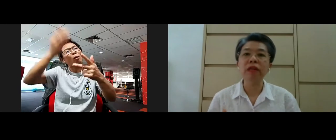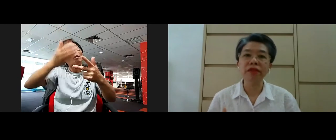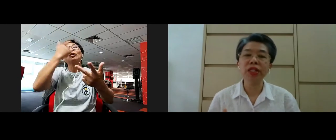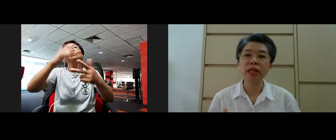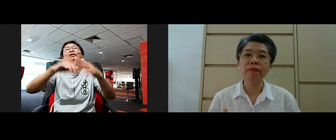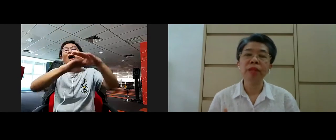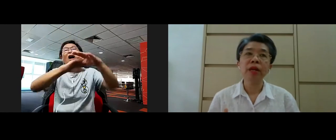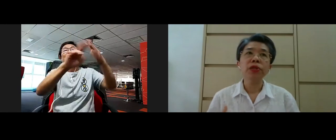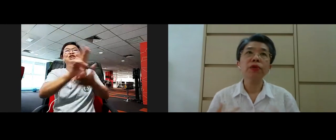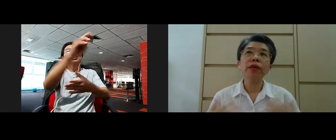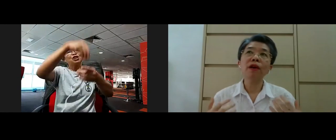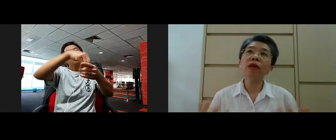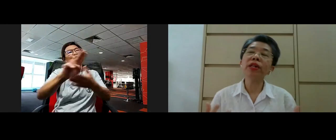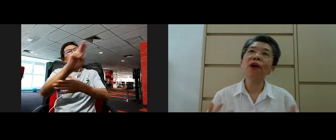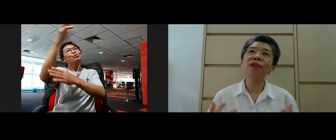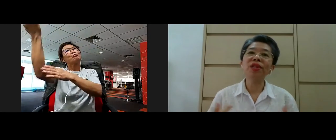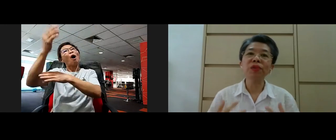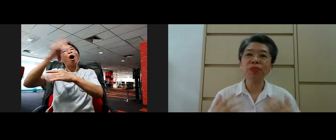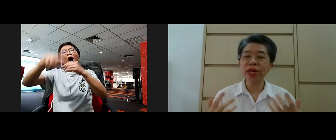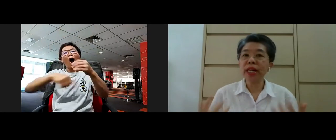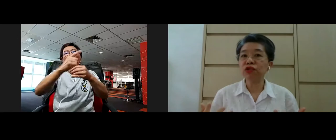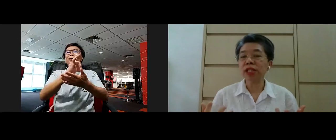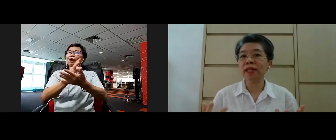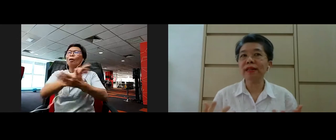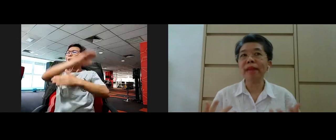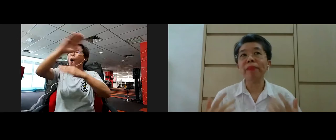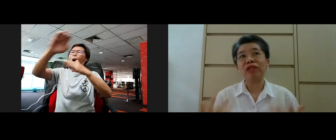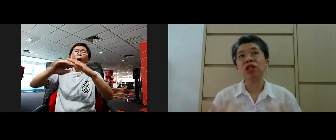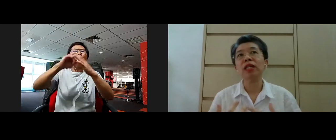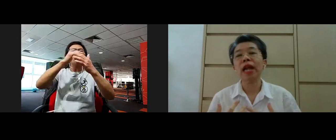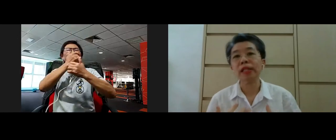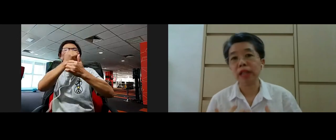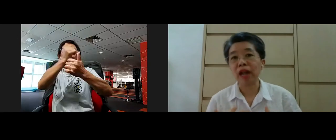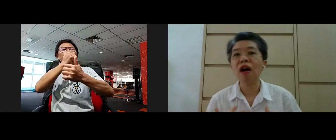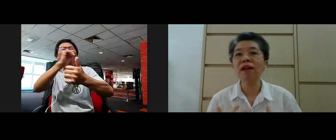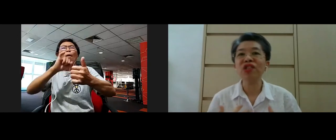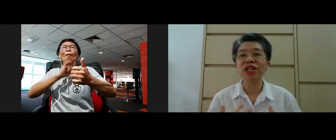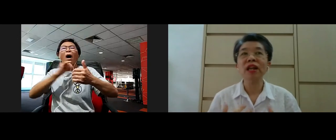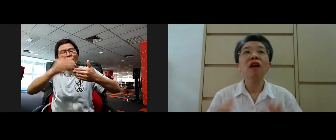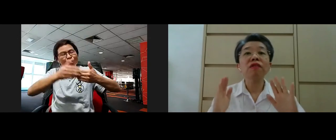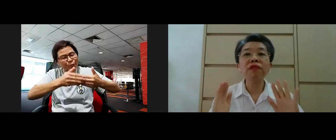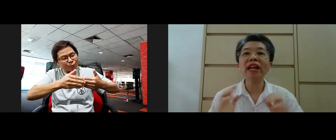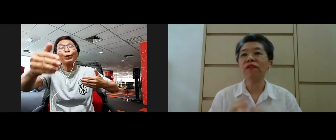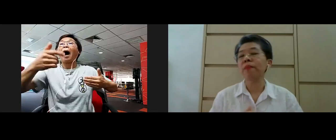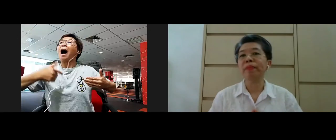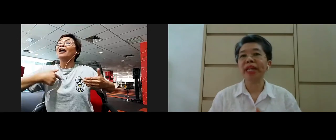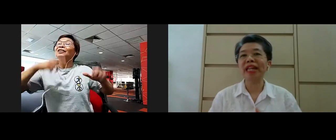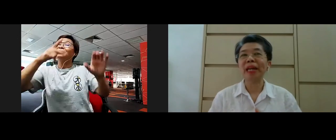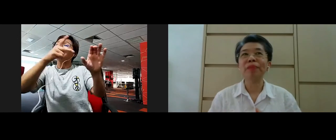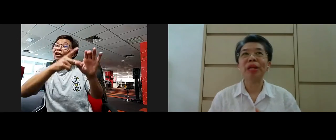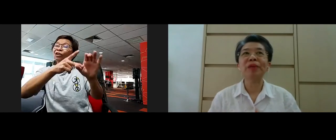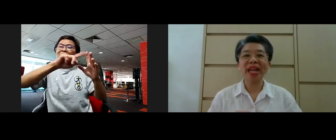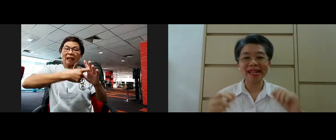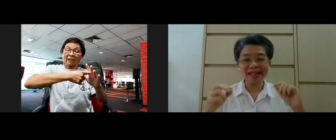in the university. So all in all, it was pretty interesting that my journey as a psychologist, right from the